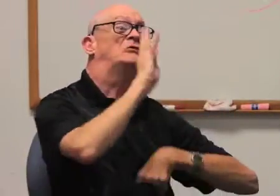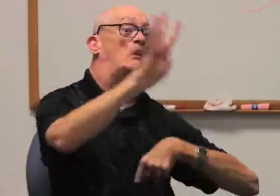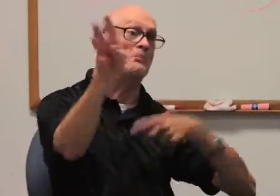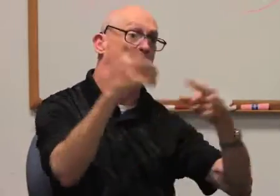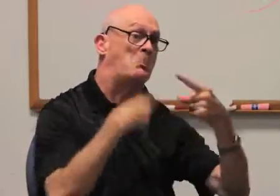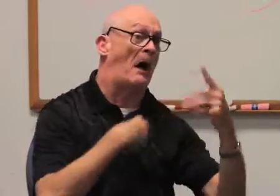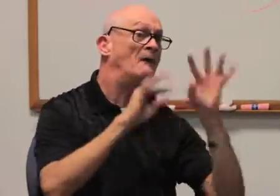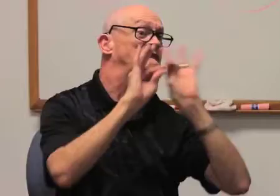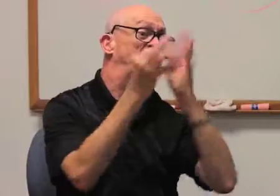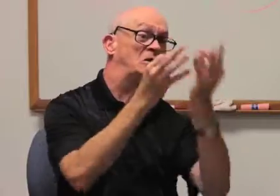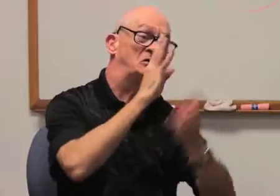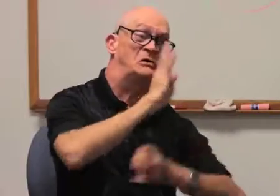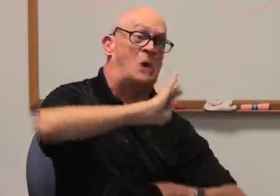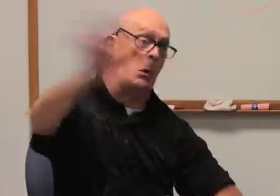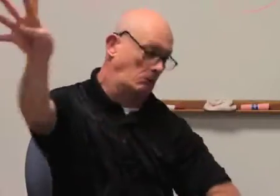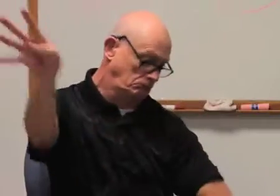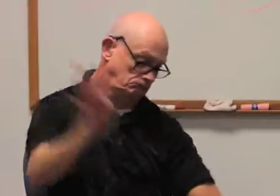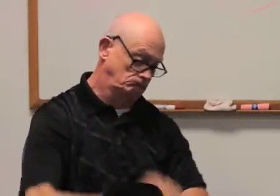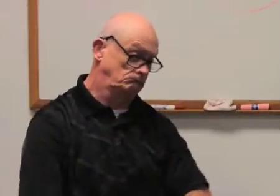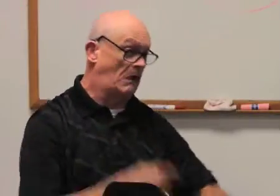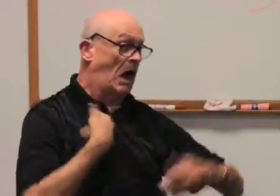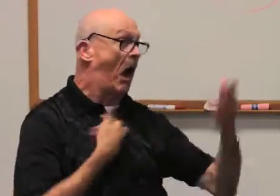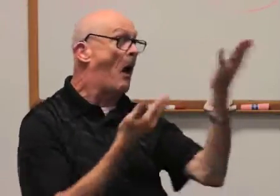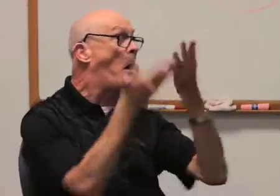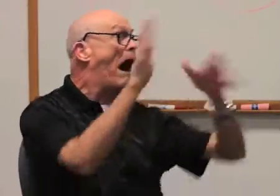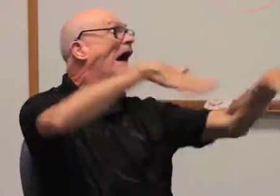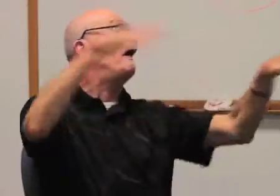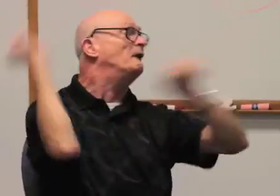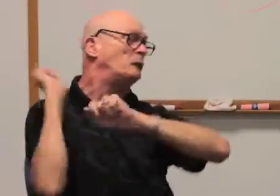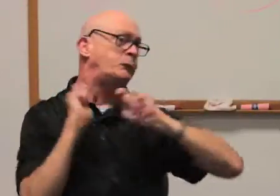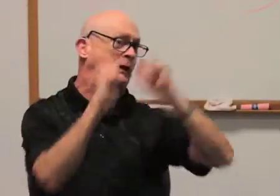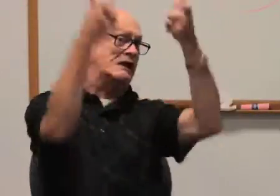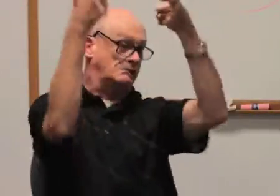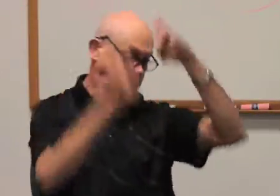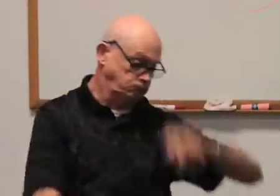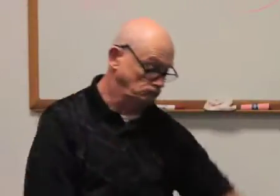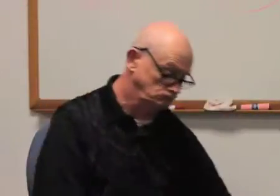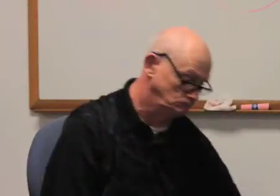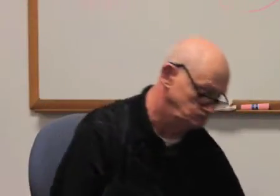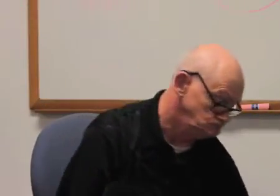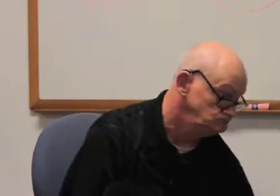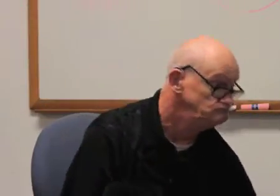thank you. My family wanted me to stay. The next time I'm not listening to them, I'm getting out.